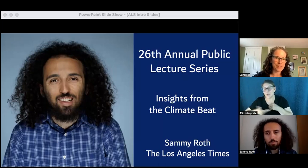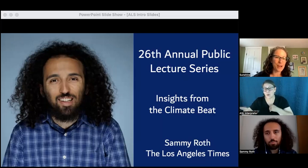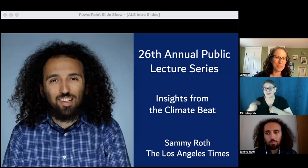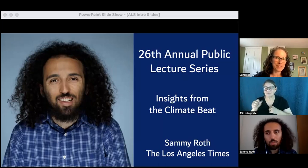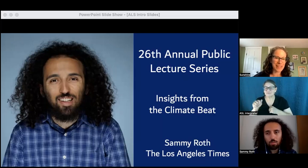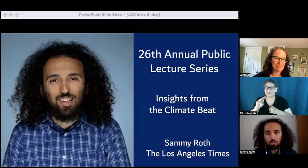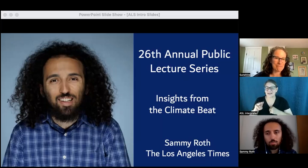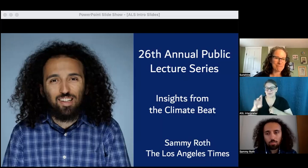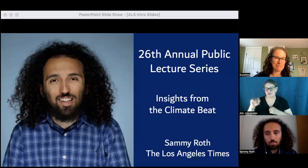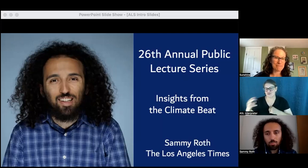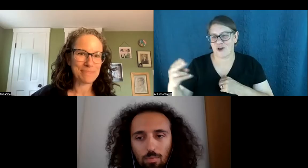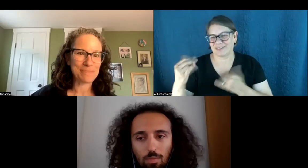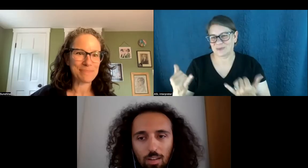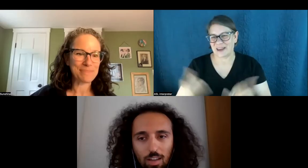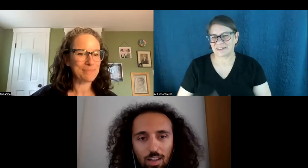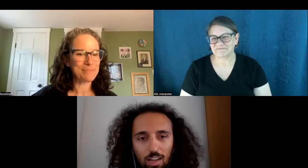Roth to talk with us today.